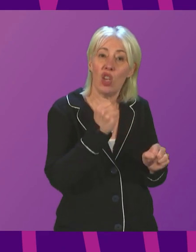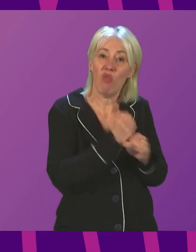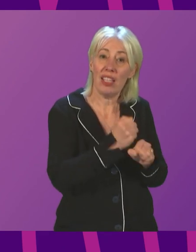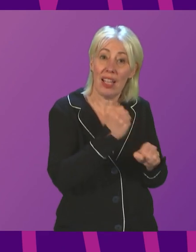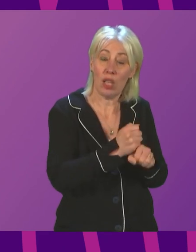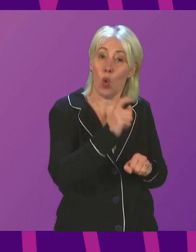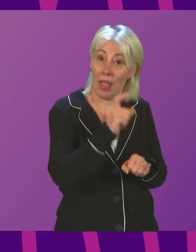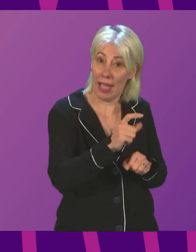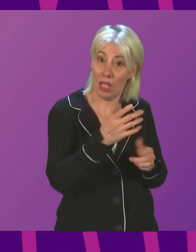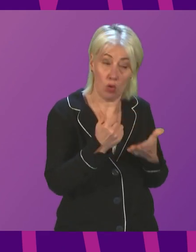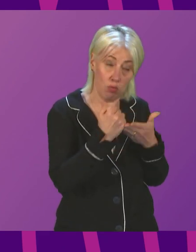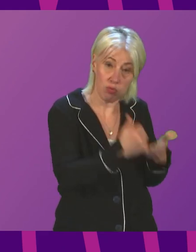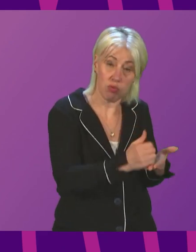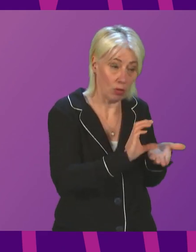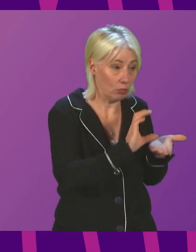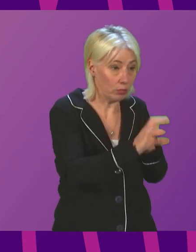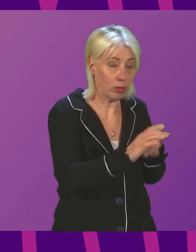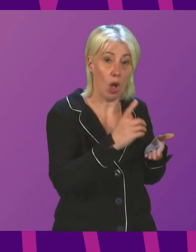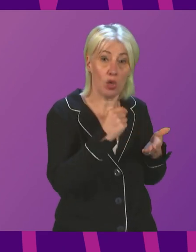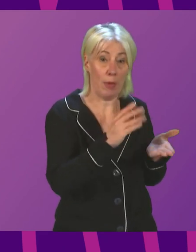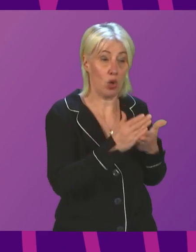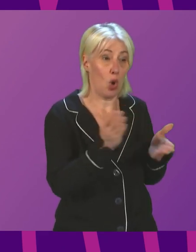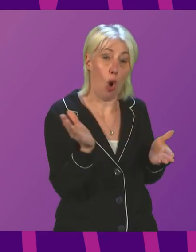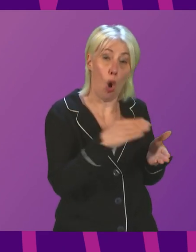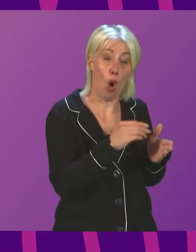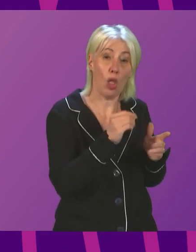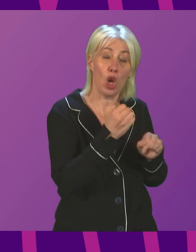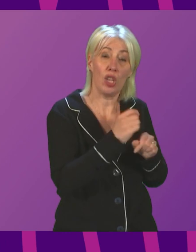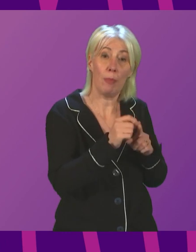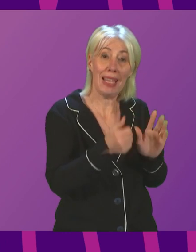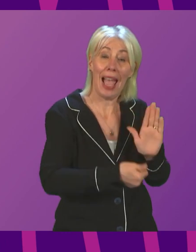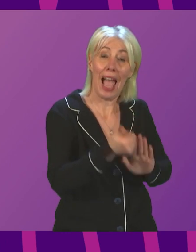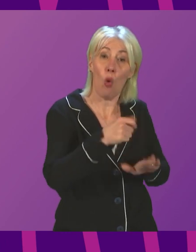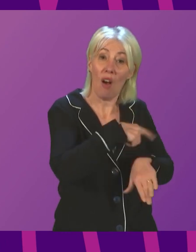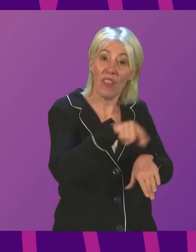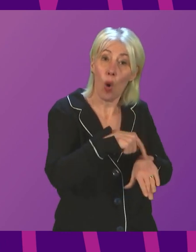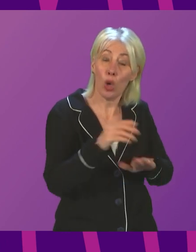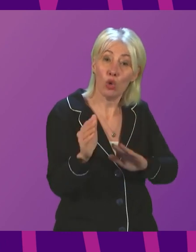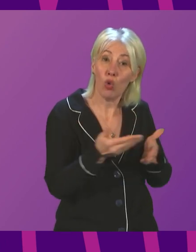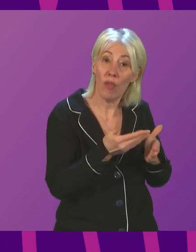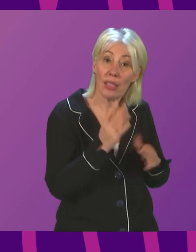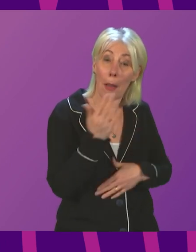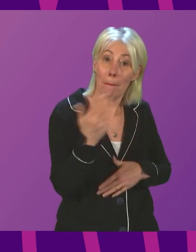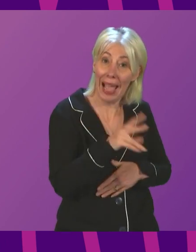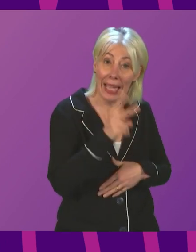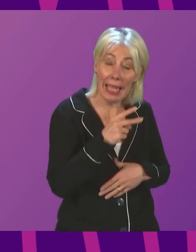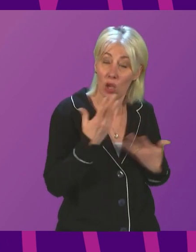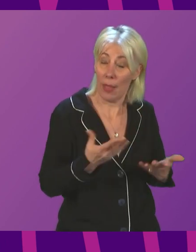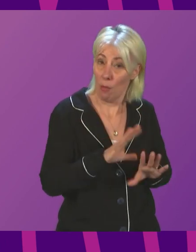winter months, as my constituents and myself are keen to see the full reinstatement of the GP out of our service and my constituency, which will afford